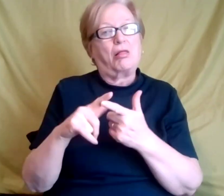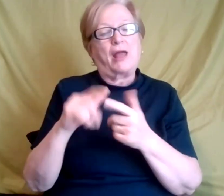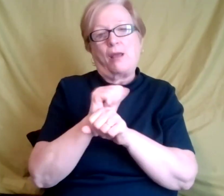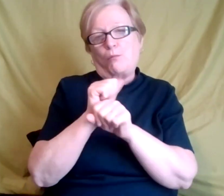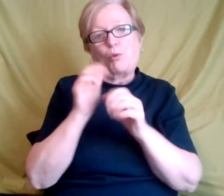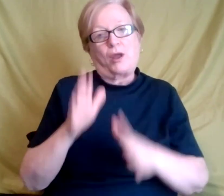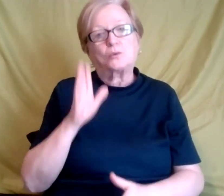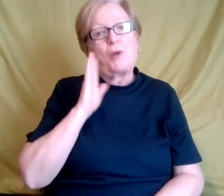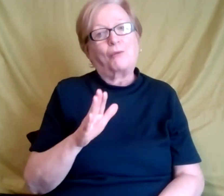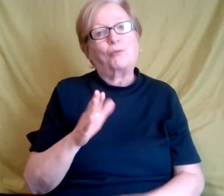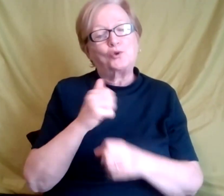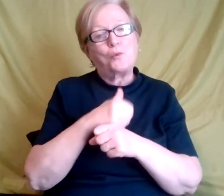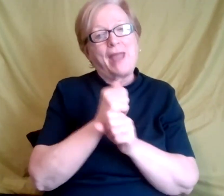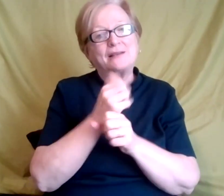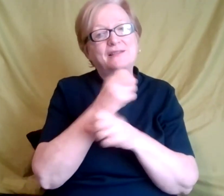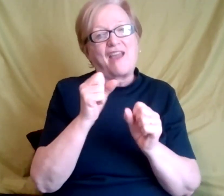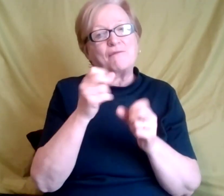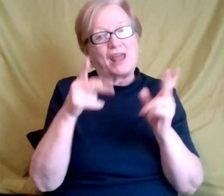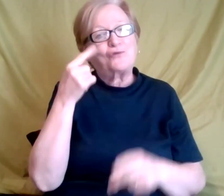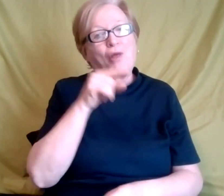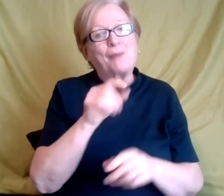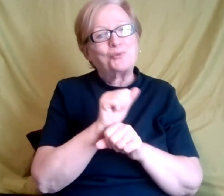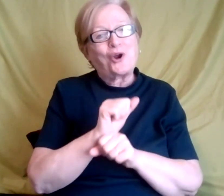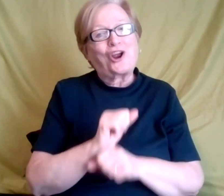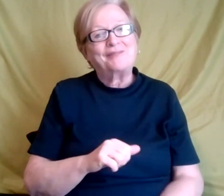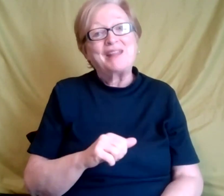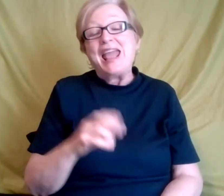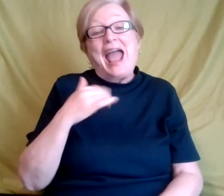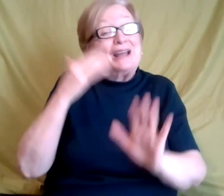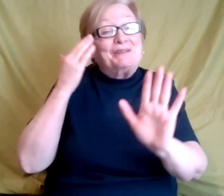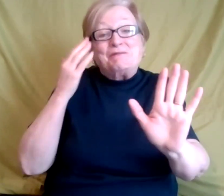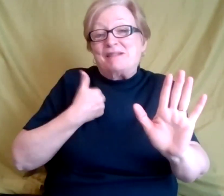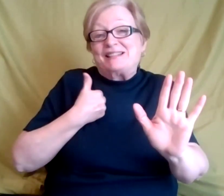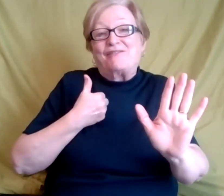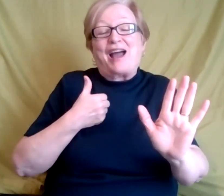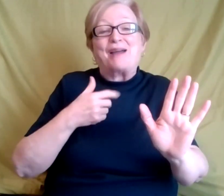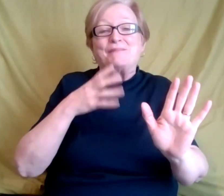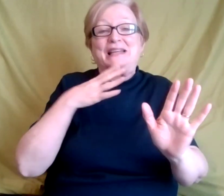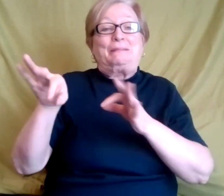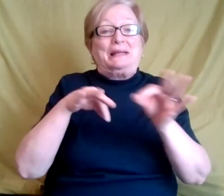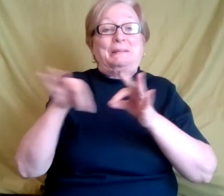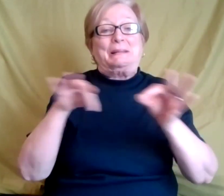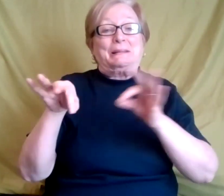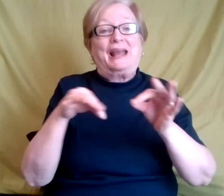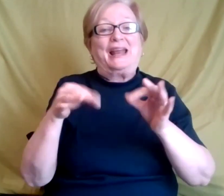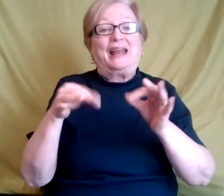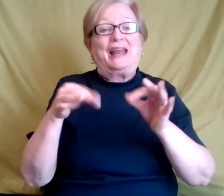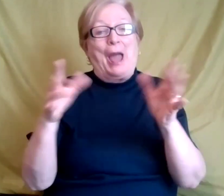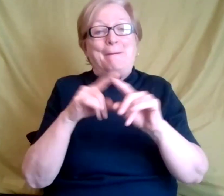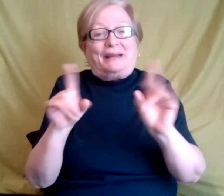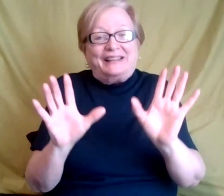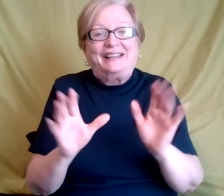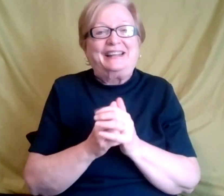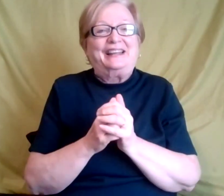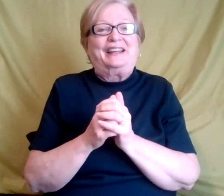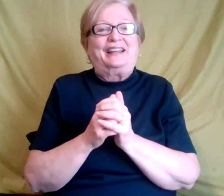yeah, that's it. Yeah. And, and again, I know I'm talking a lot and because you did send me some